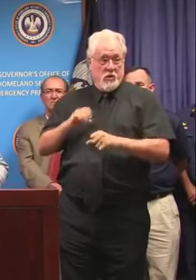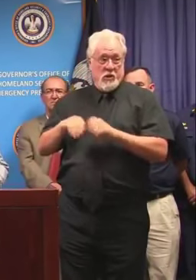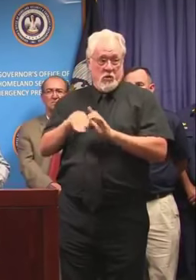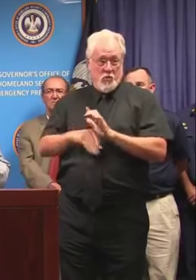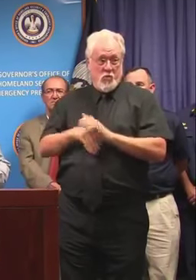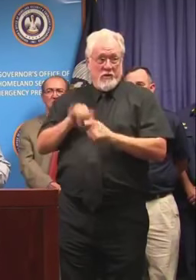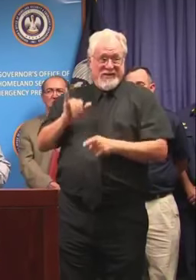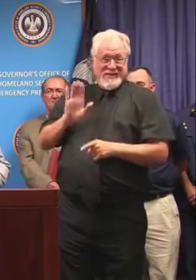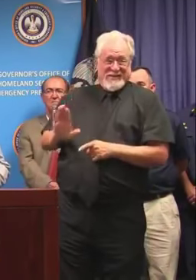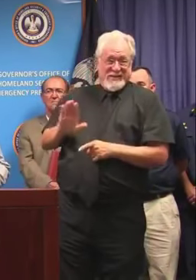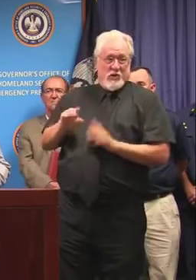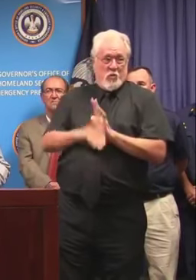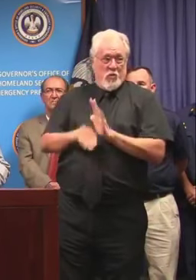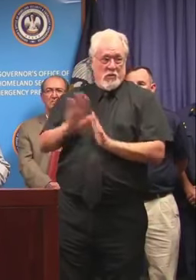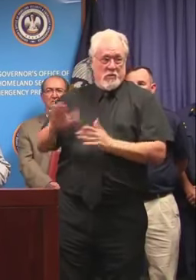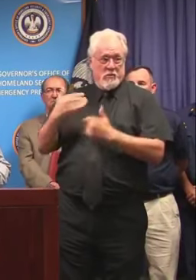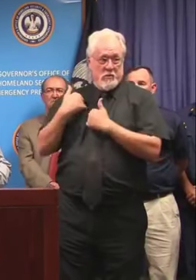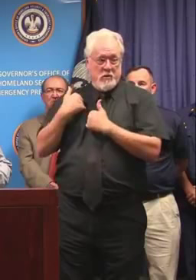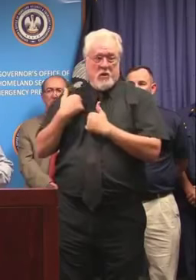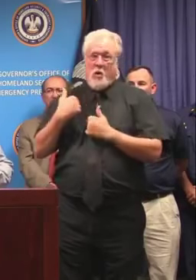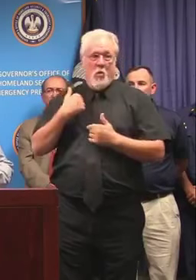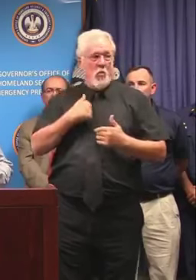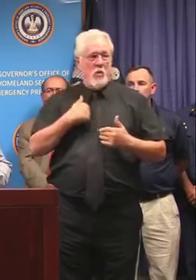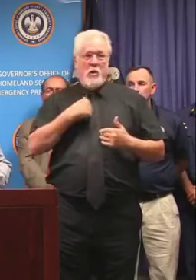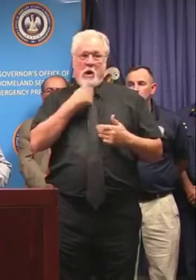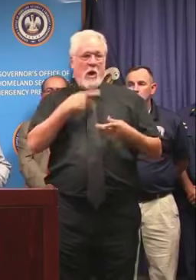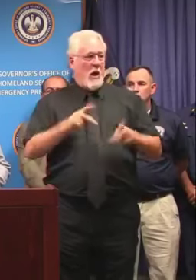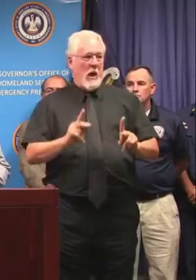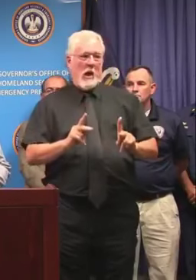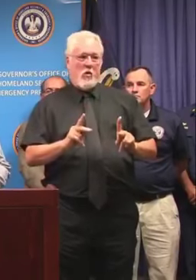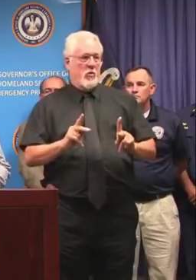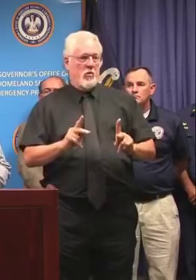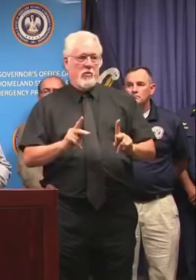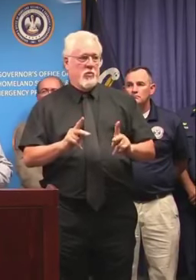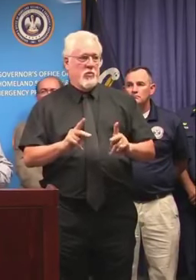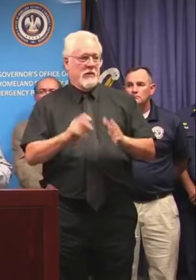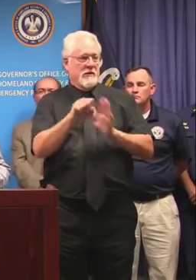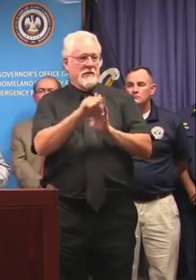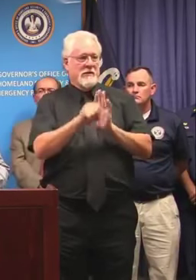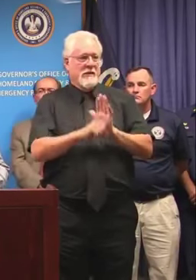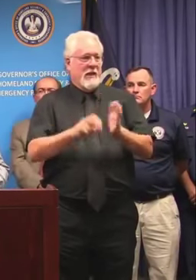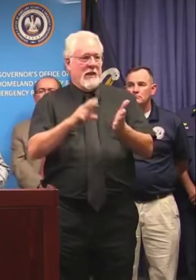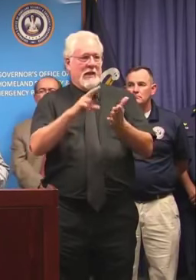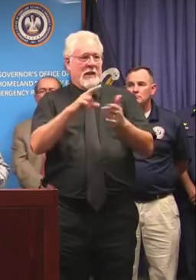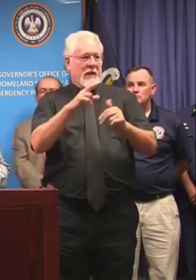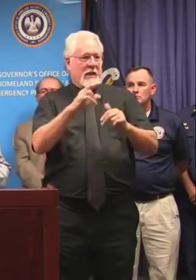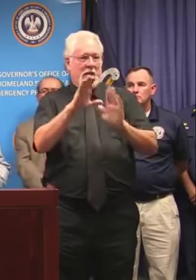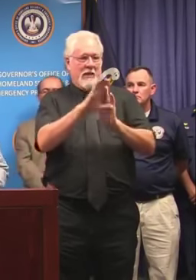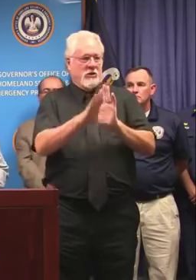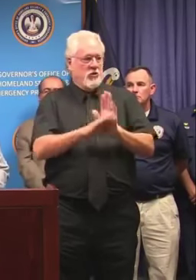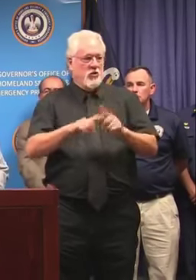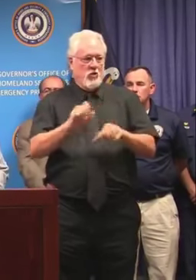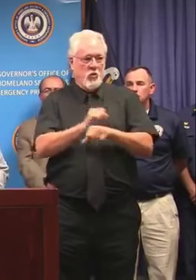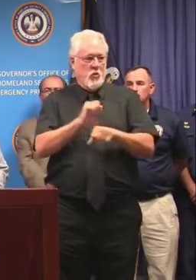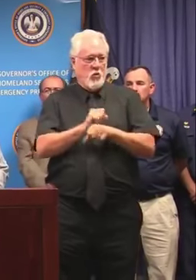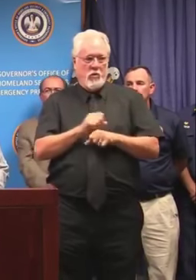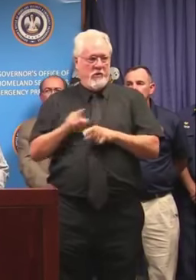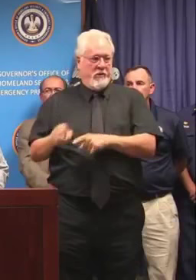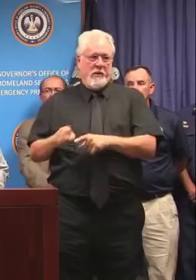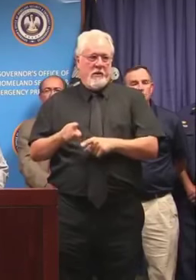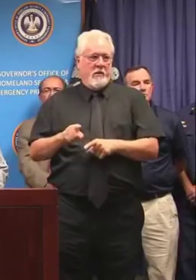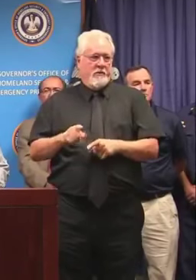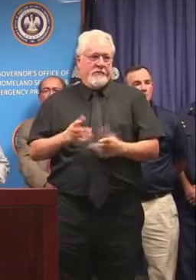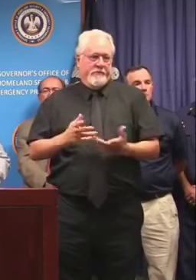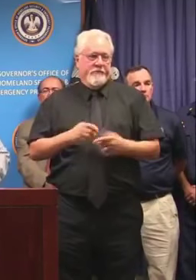responsibility. And we're not allowed by the state constitution to work off of that system under normal circumstances.